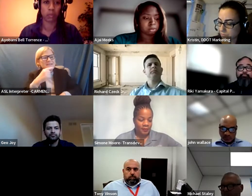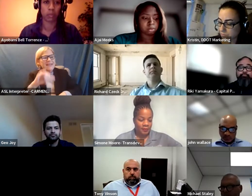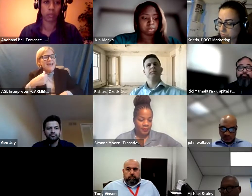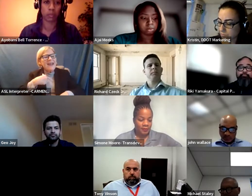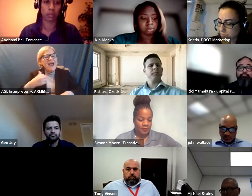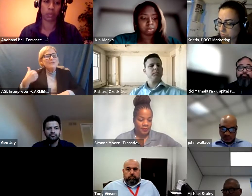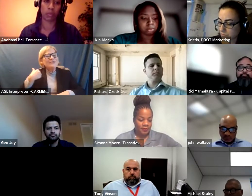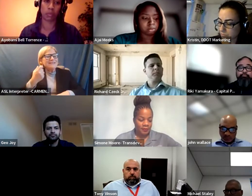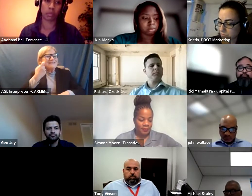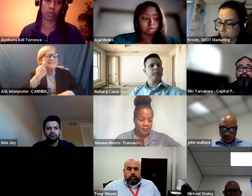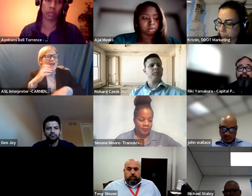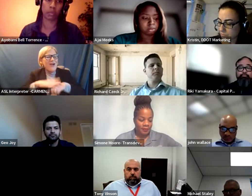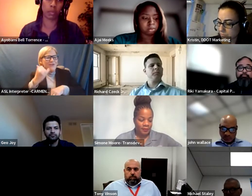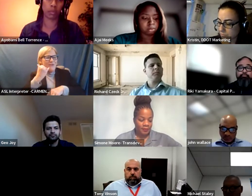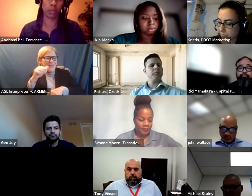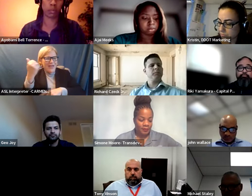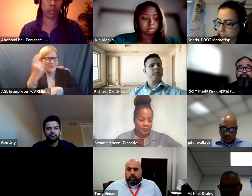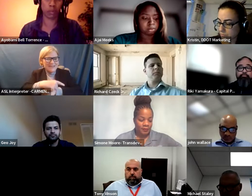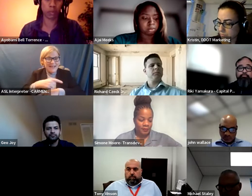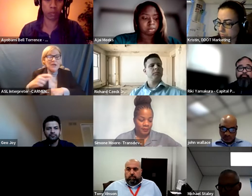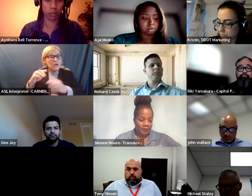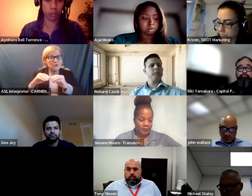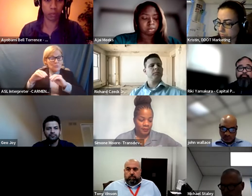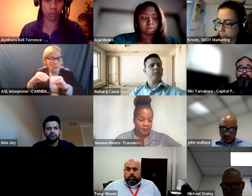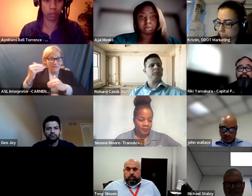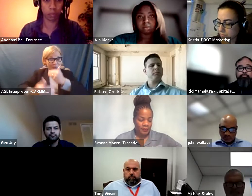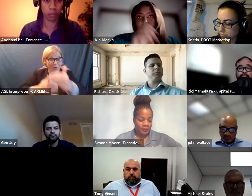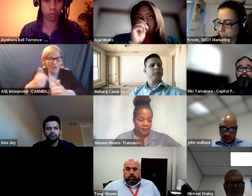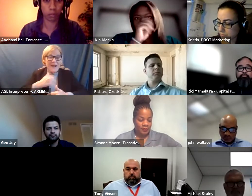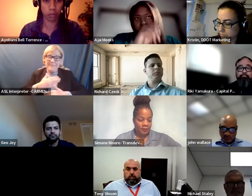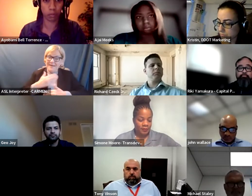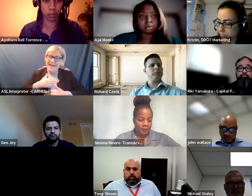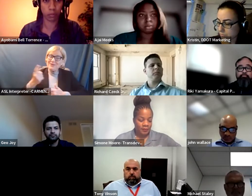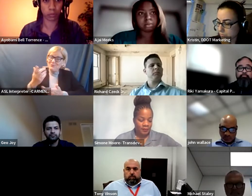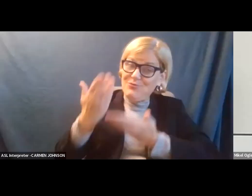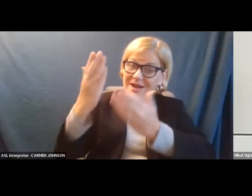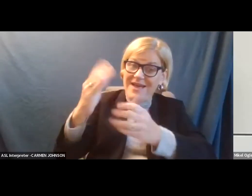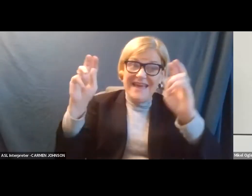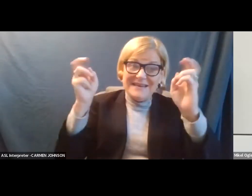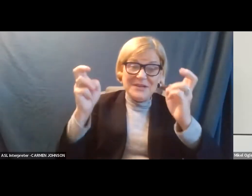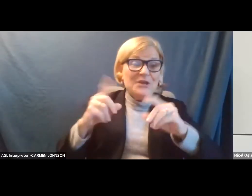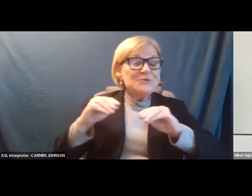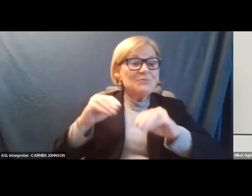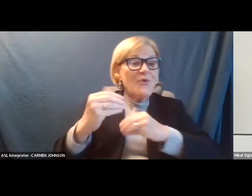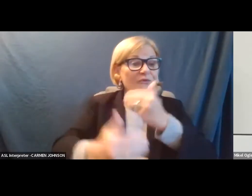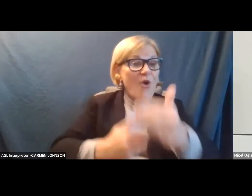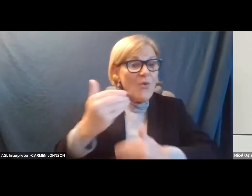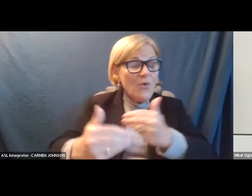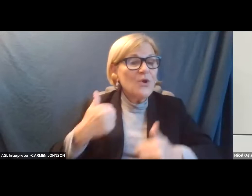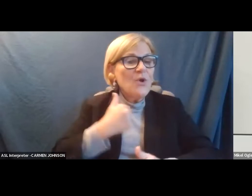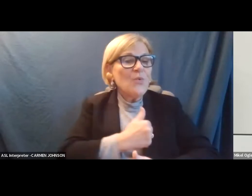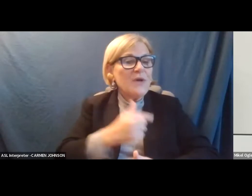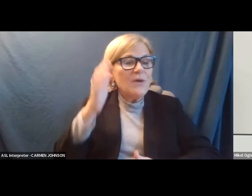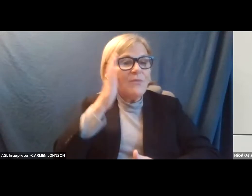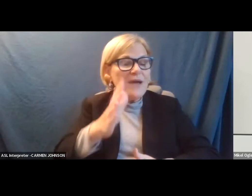Um, I was just on the call the other day. They're moving in order to move forward. And I'm glad you, you brought this up. And in order to move forward, we are